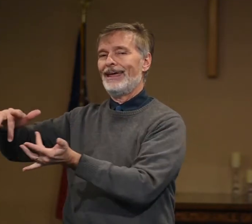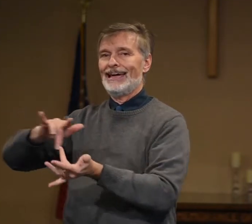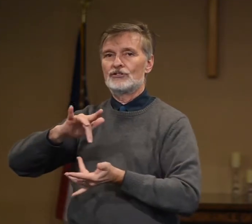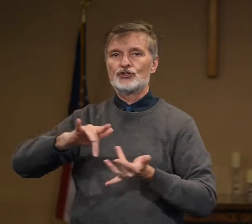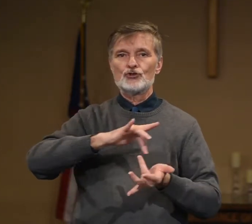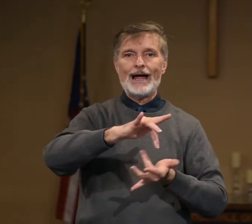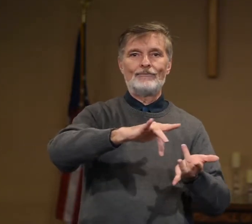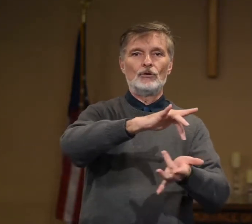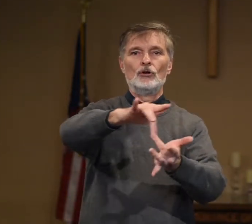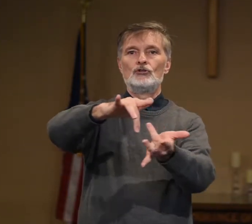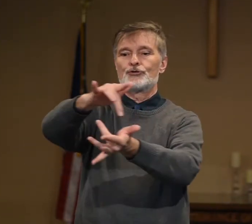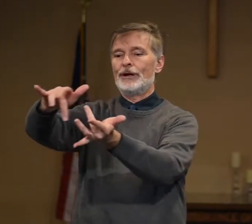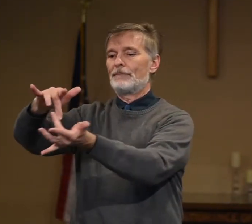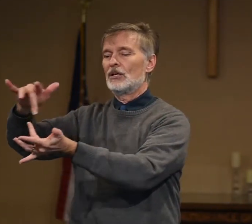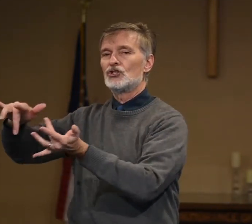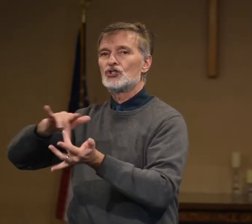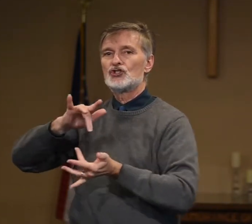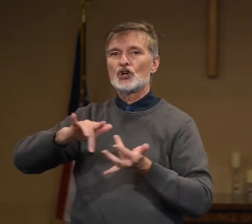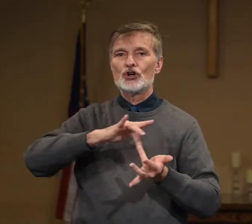hands. Travel. Trip. Journey.